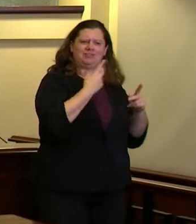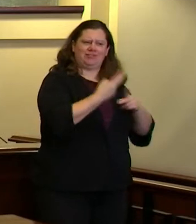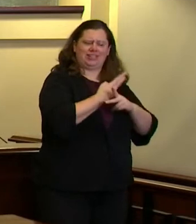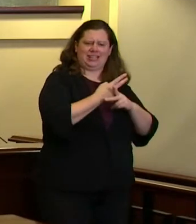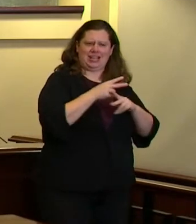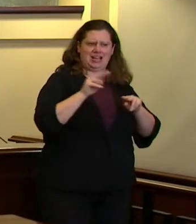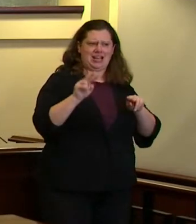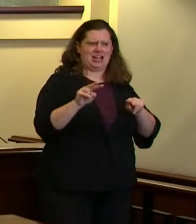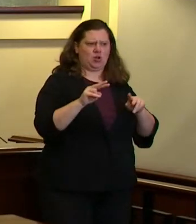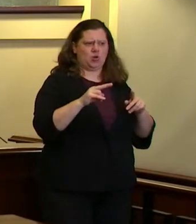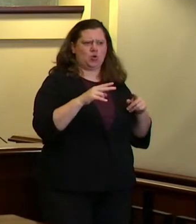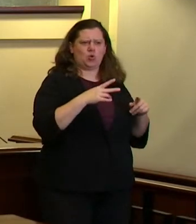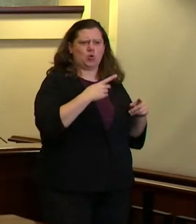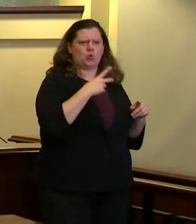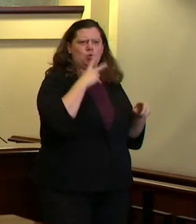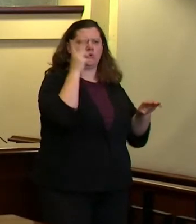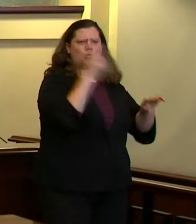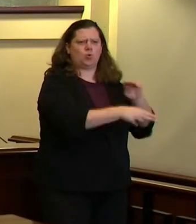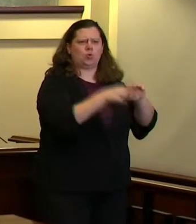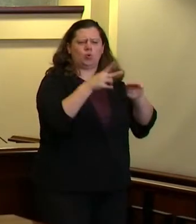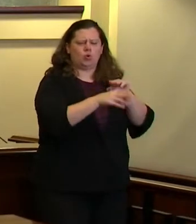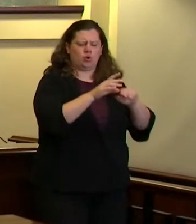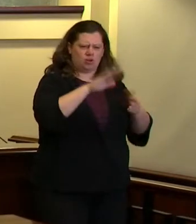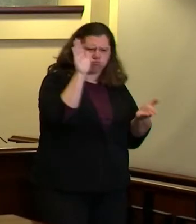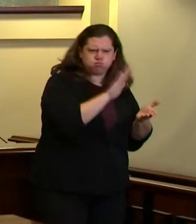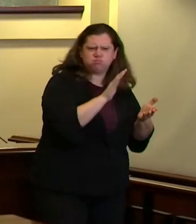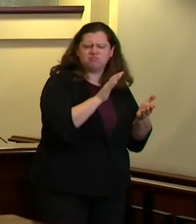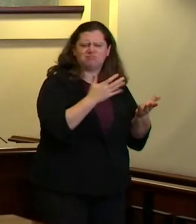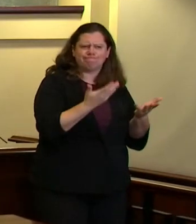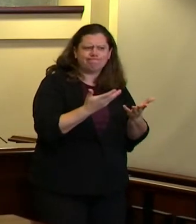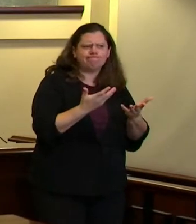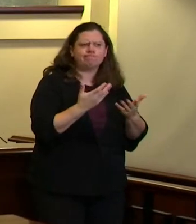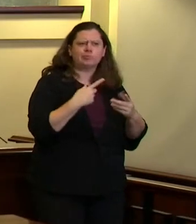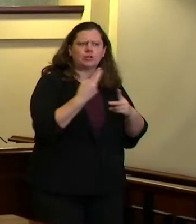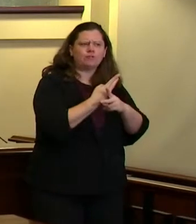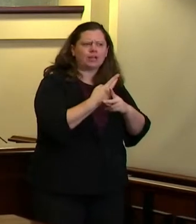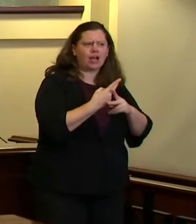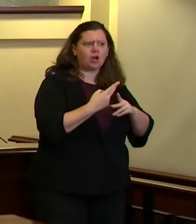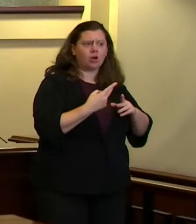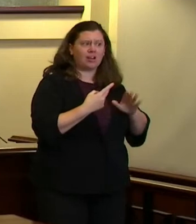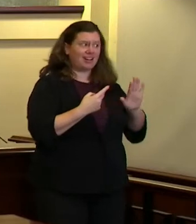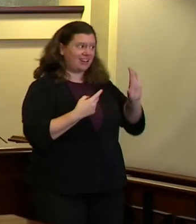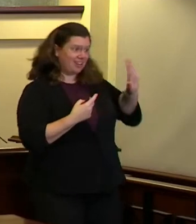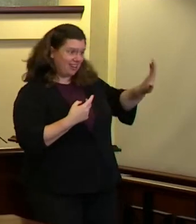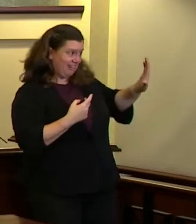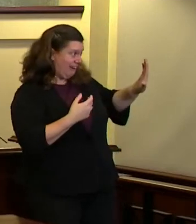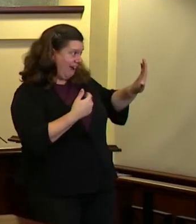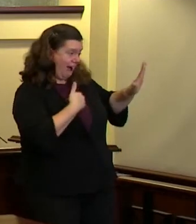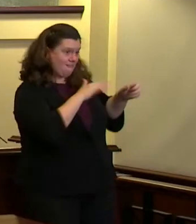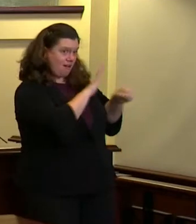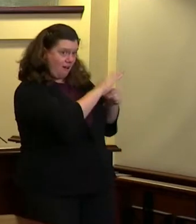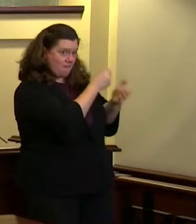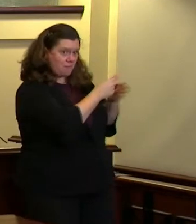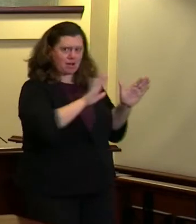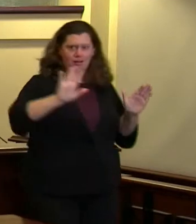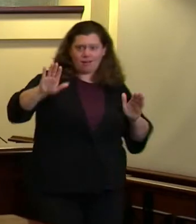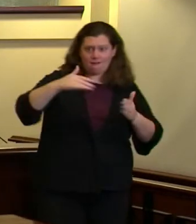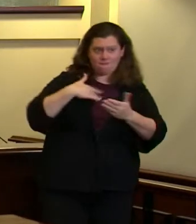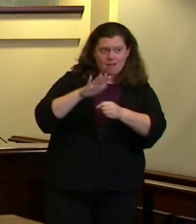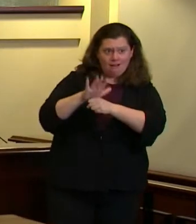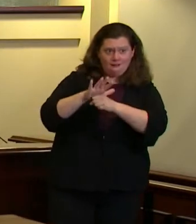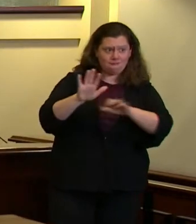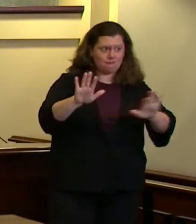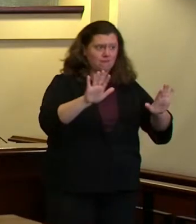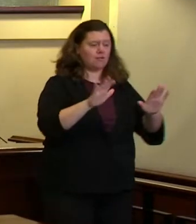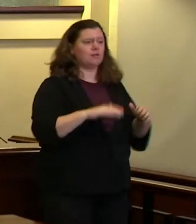how quickly the program comes online i want to continue to support them but i also don't want to simply allocate dollars